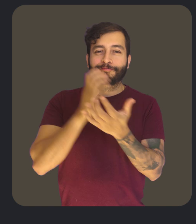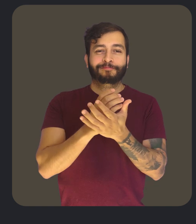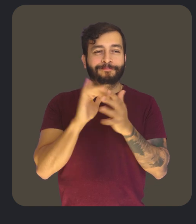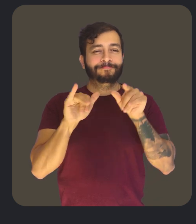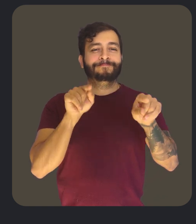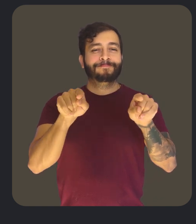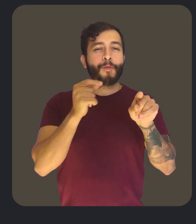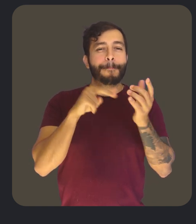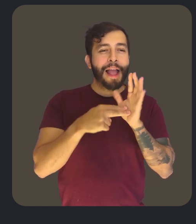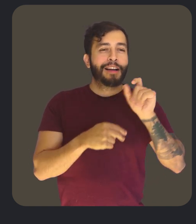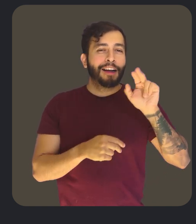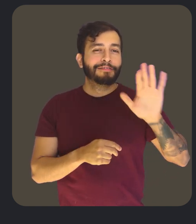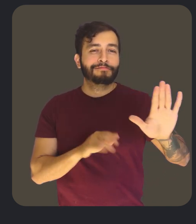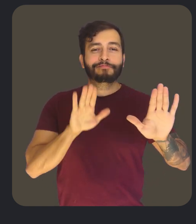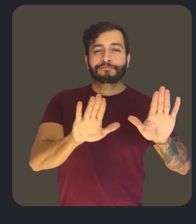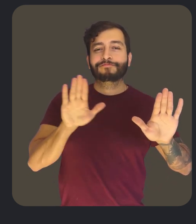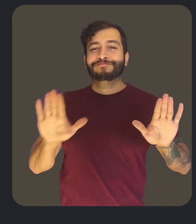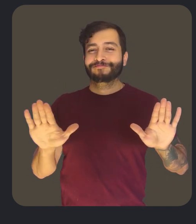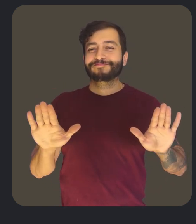clear and consistent visual cue for each message status.